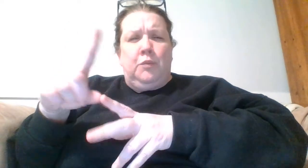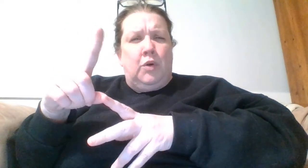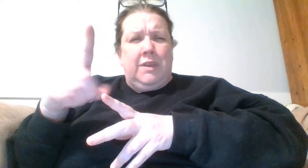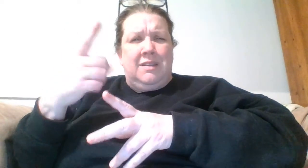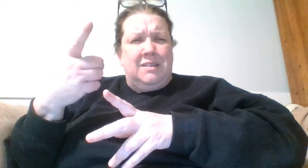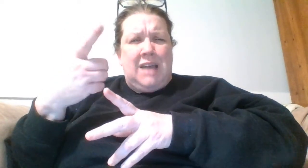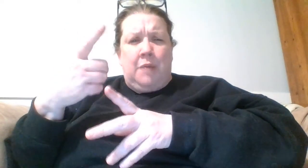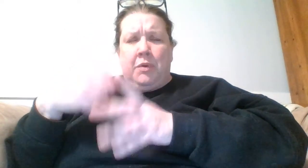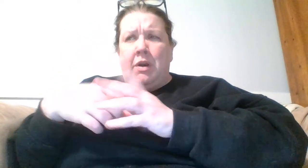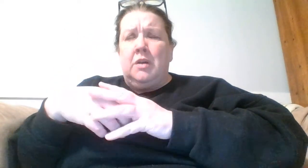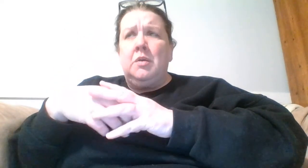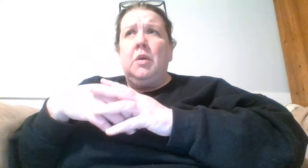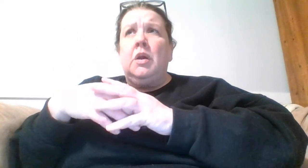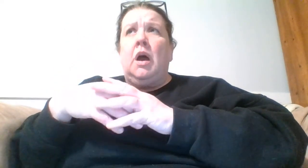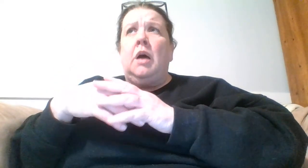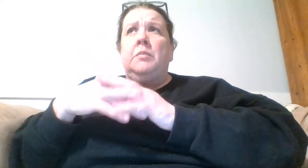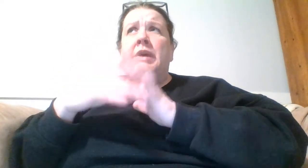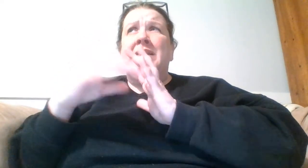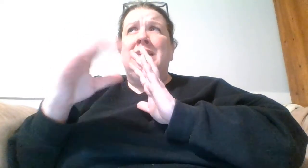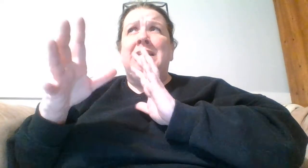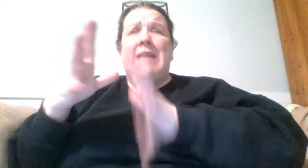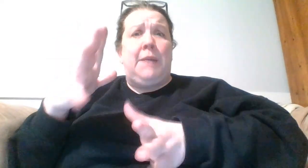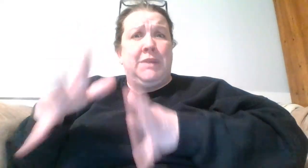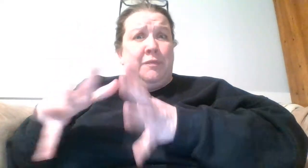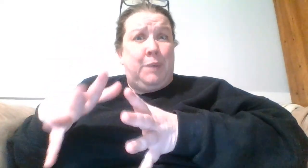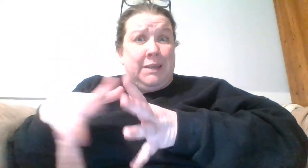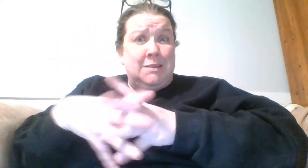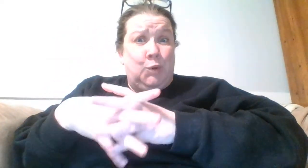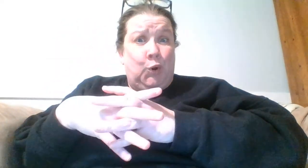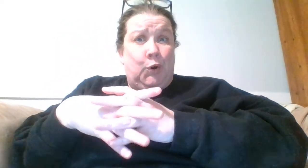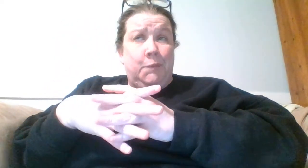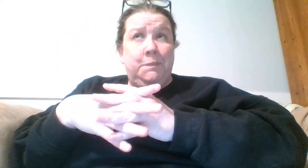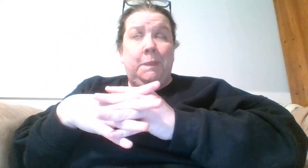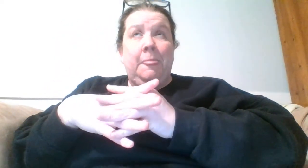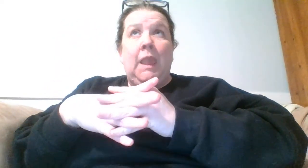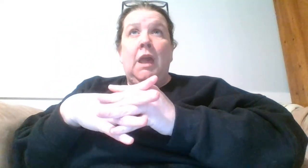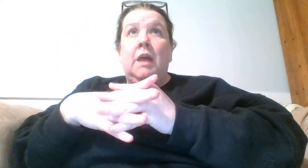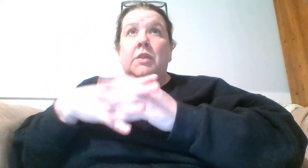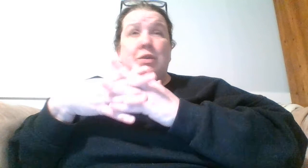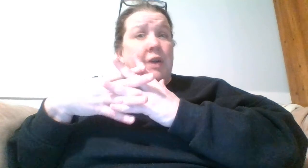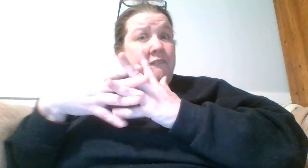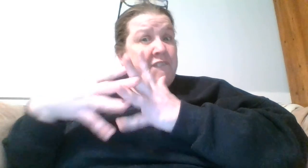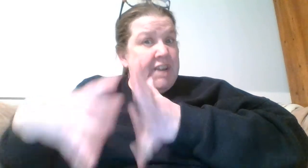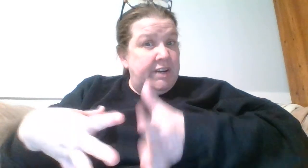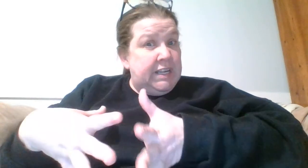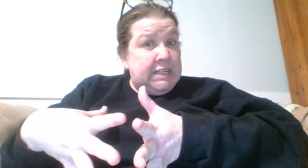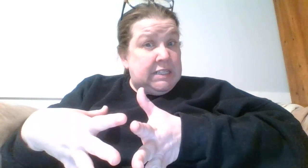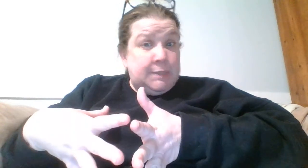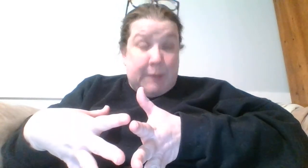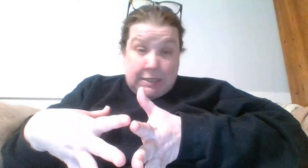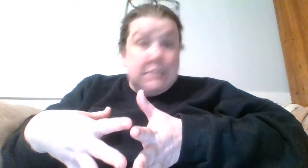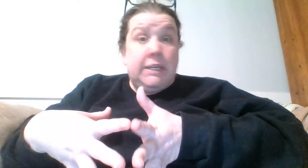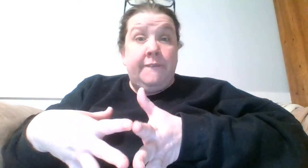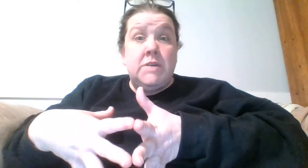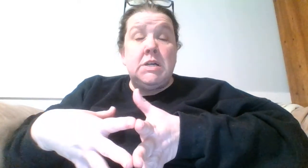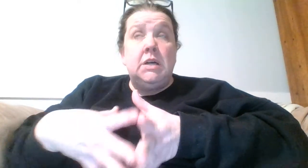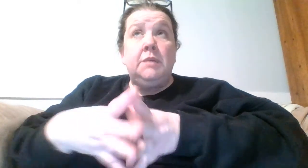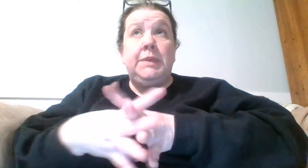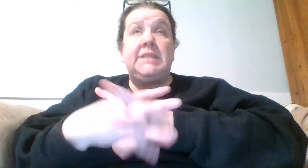more than the top winner um gets an adaptive bicycle those are very expensive pieces